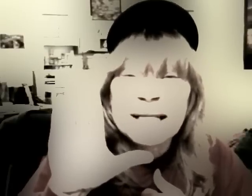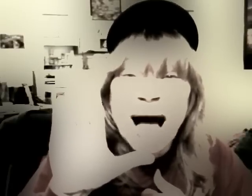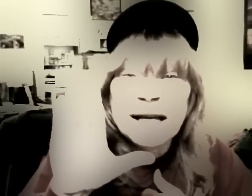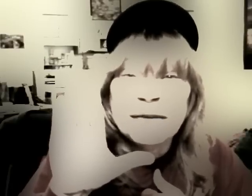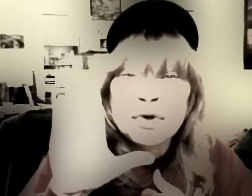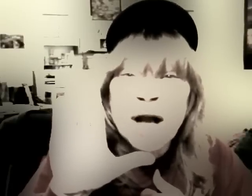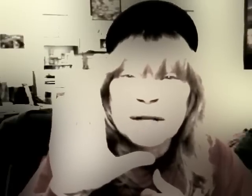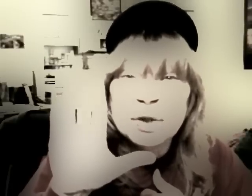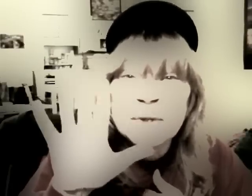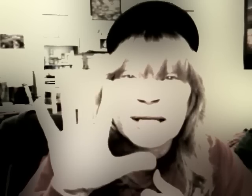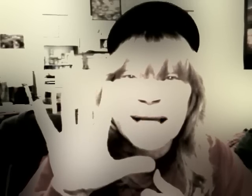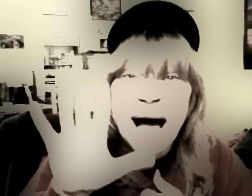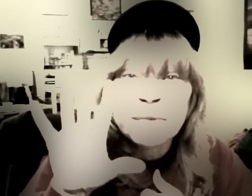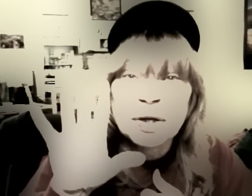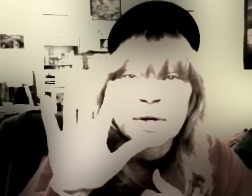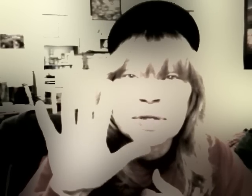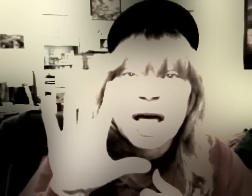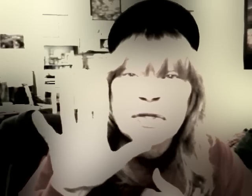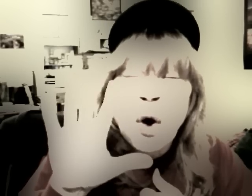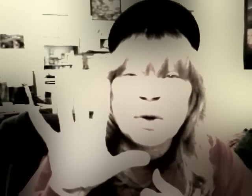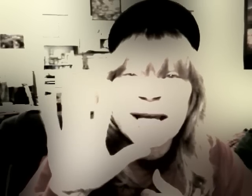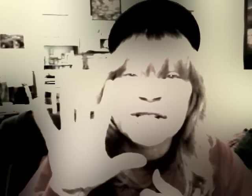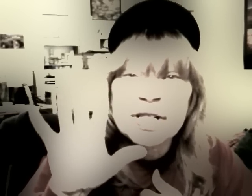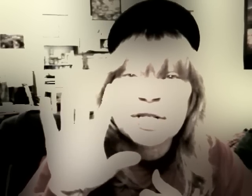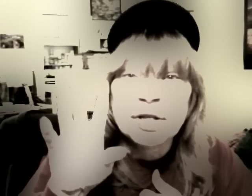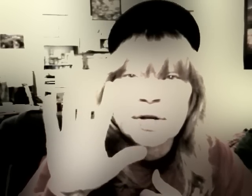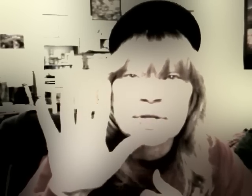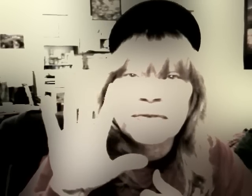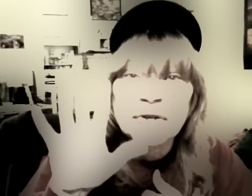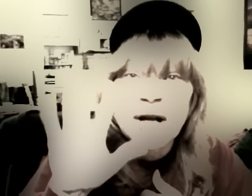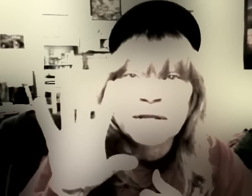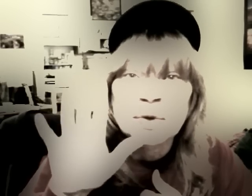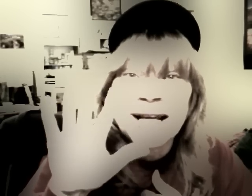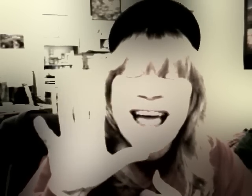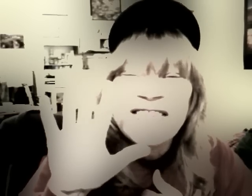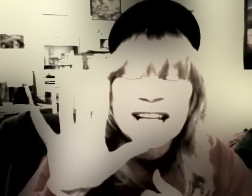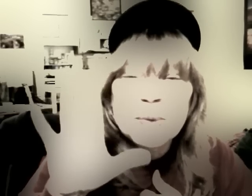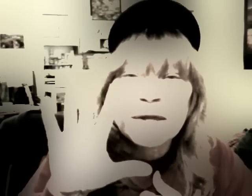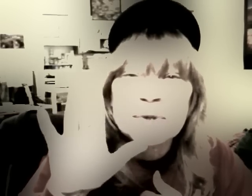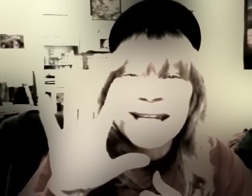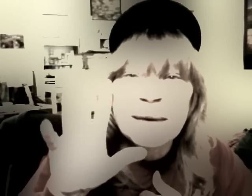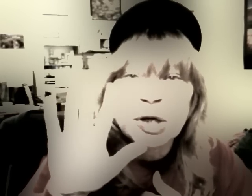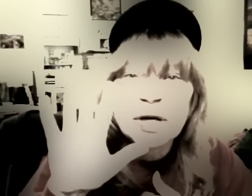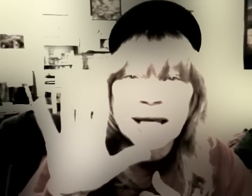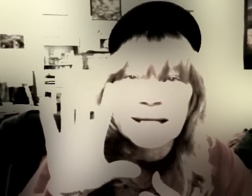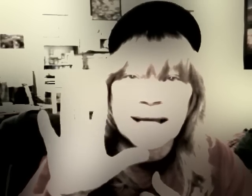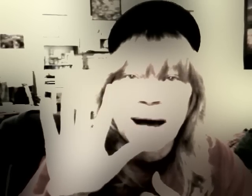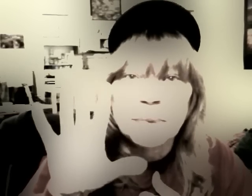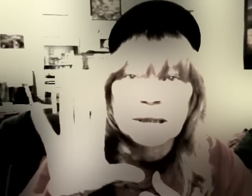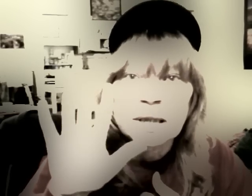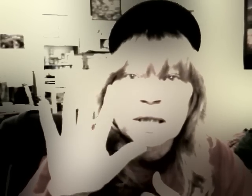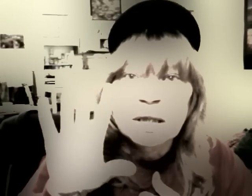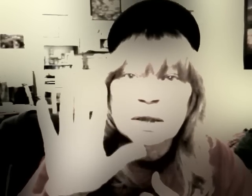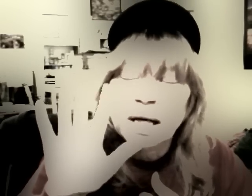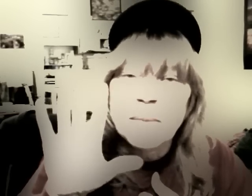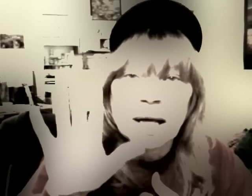if you're not doing this, I'm cursed. The whole nation is cursed if you're not doing it. That's why those damn hurricanes happen. Come on.